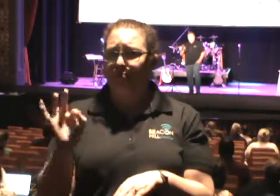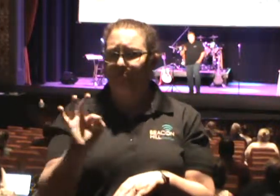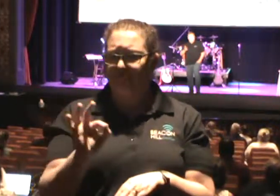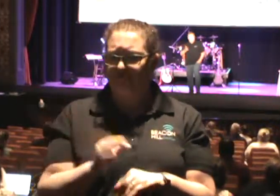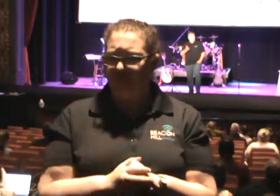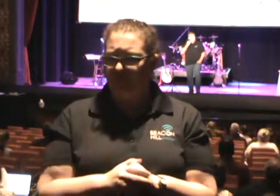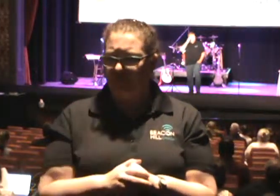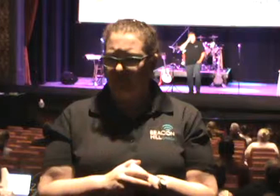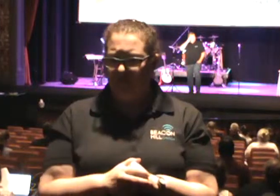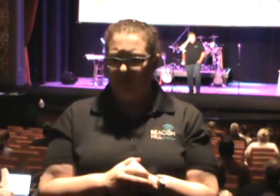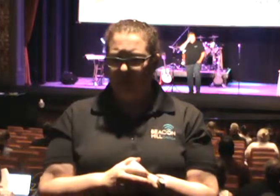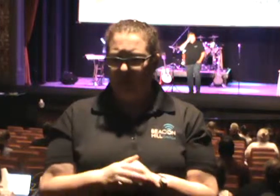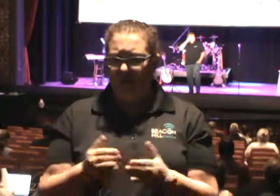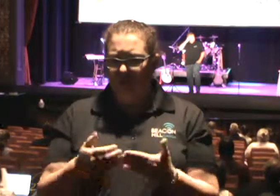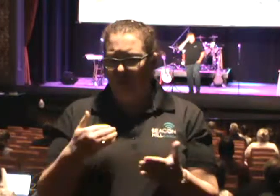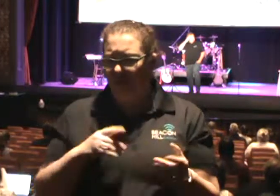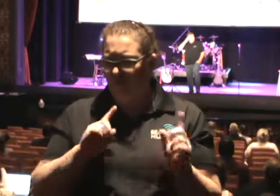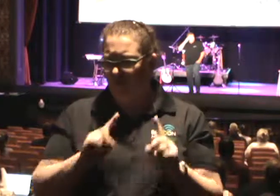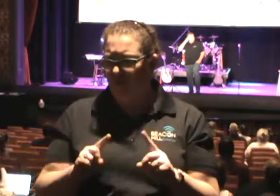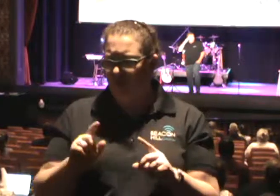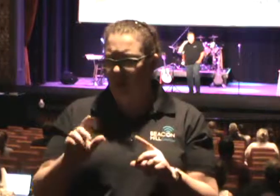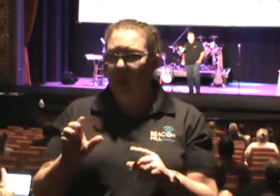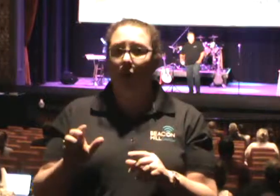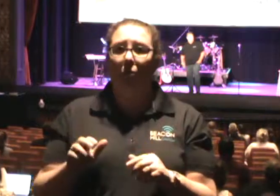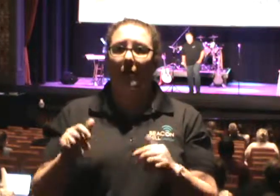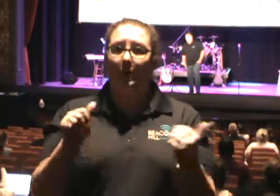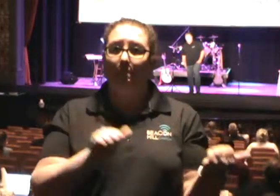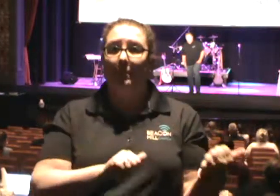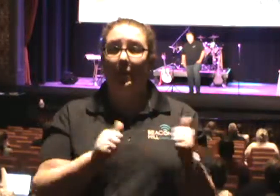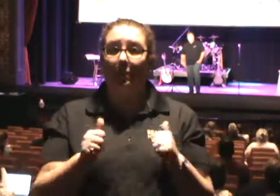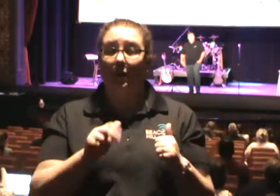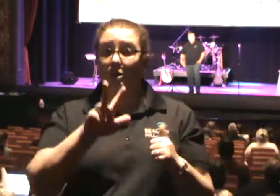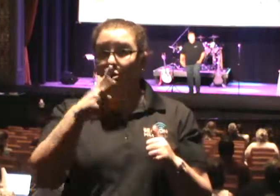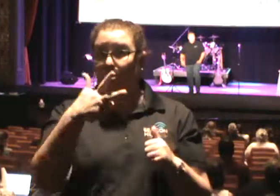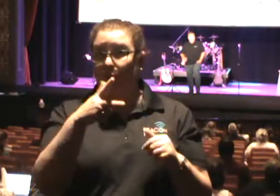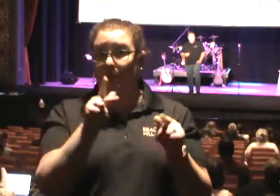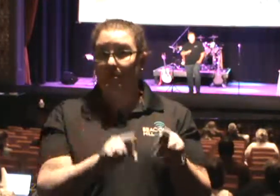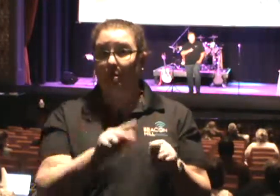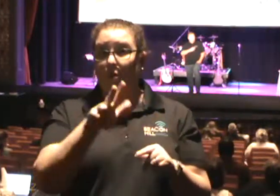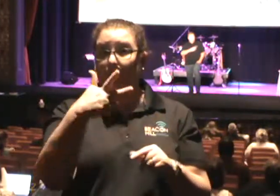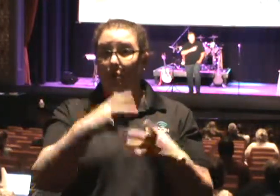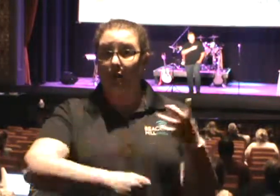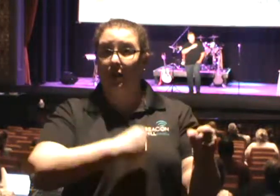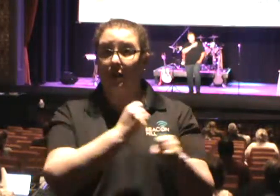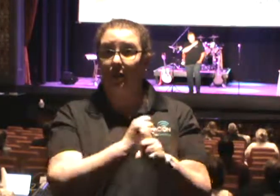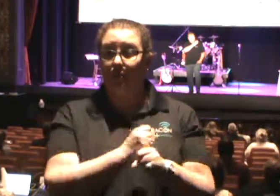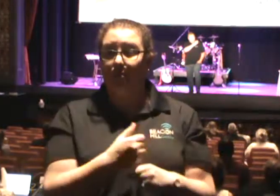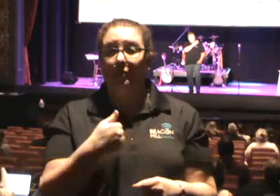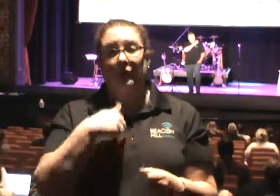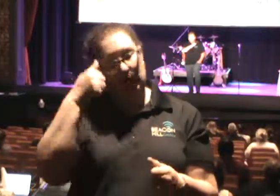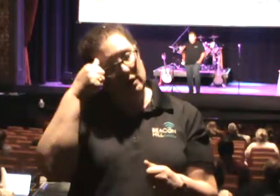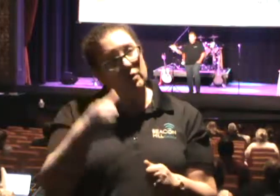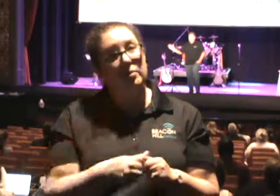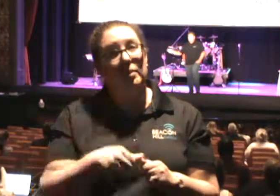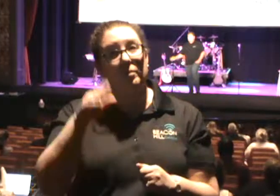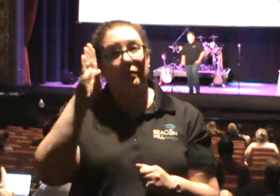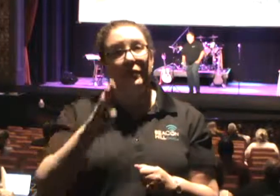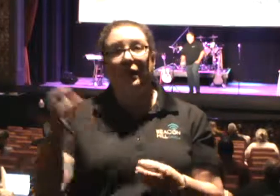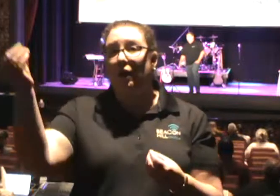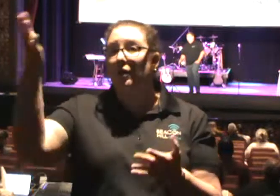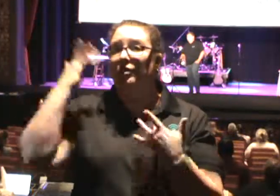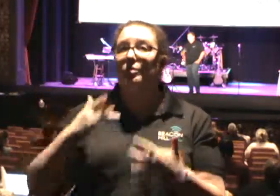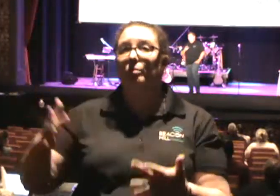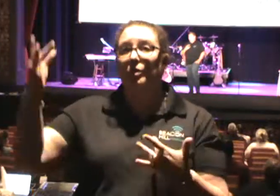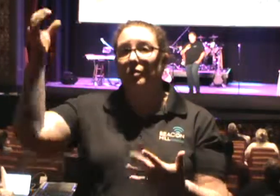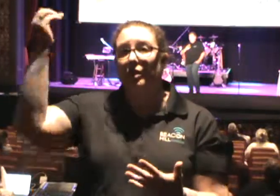we had baptized, before I got there, we had baptized three people in three years. And I remember through God's mercy and grace,